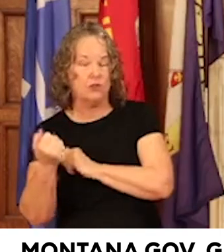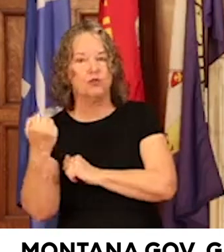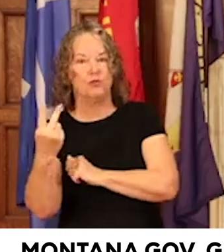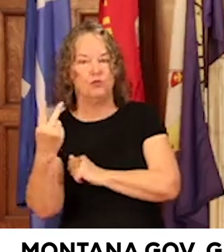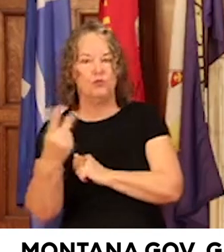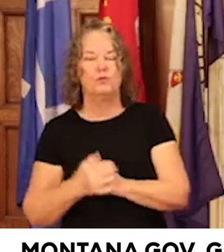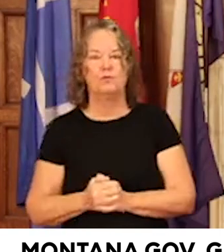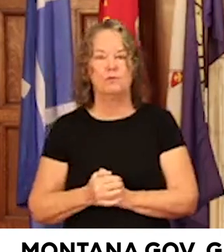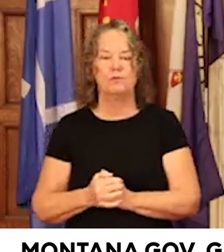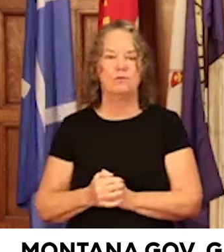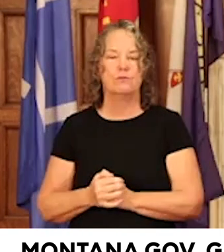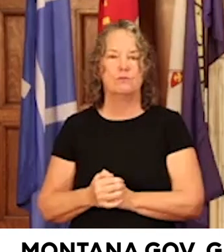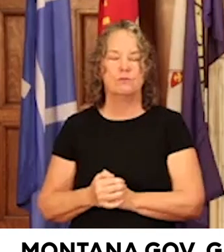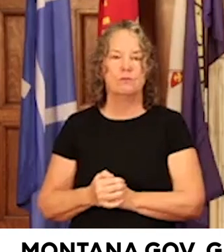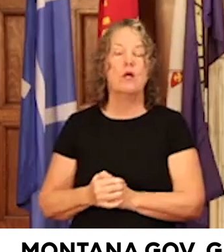two.